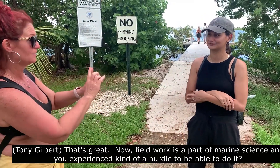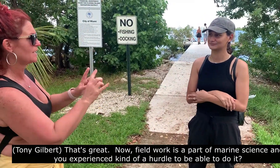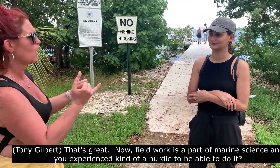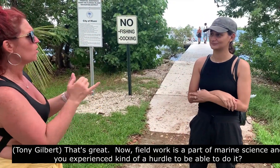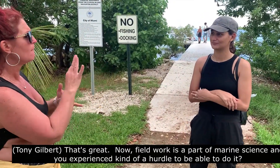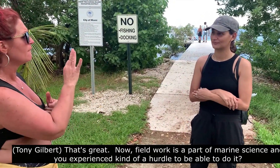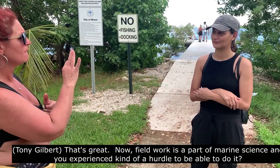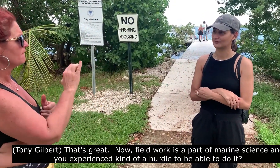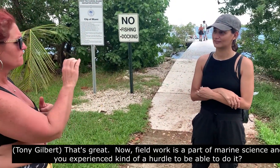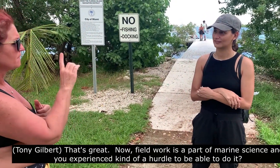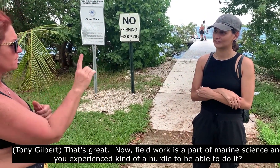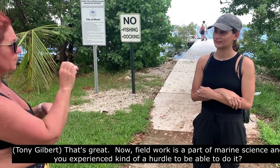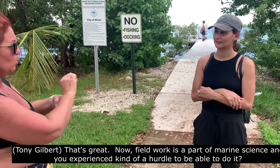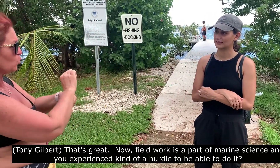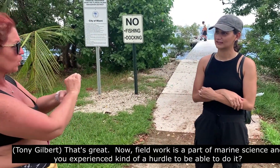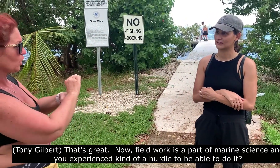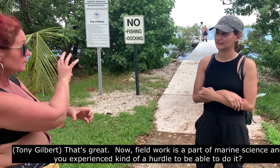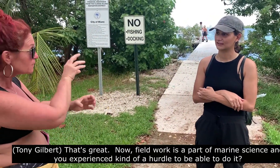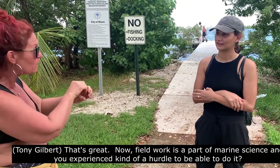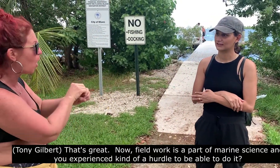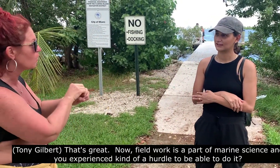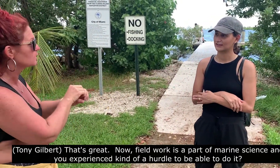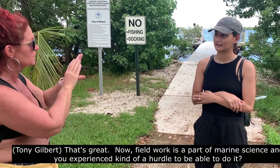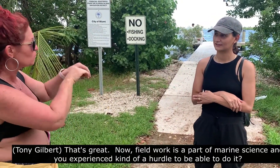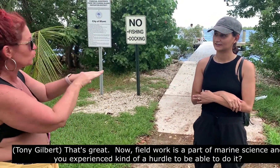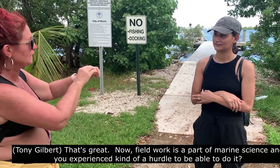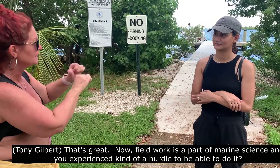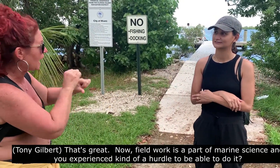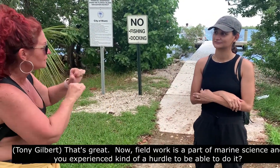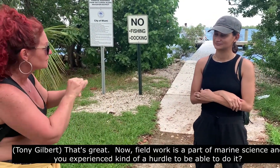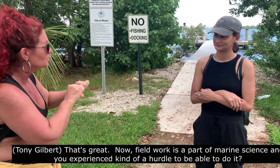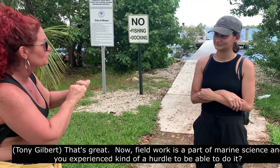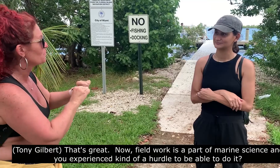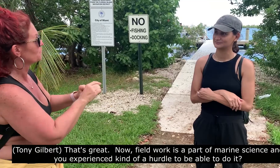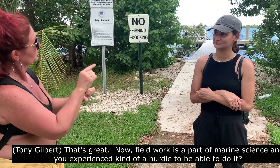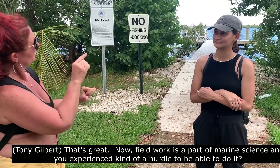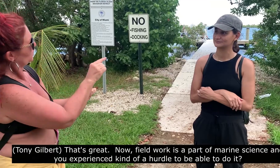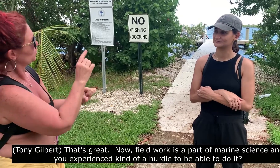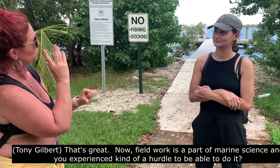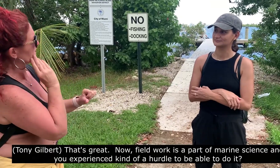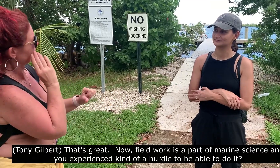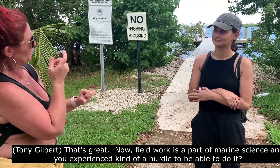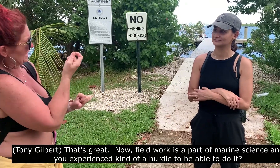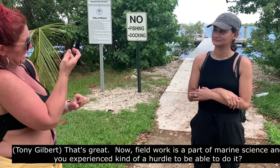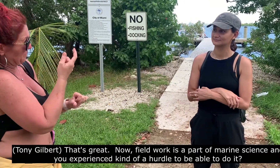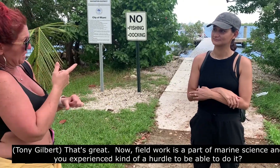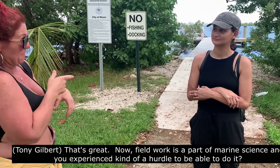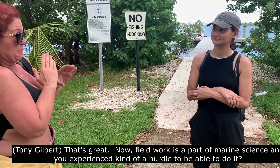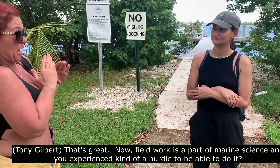is a part of marine science and you experience kind of a hurdle to be able to do it.